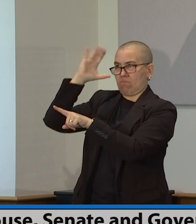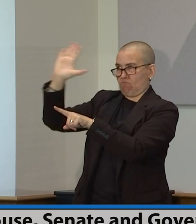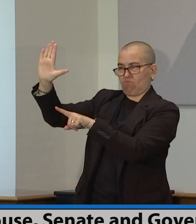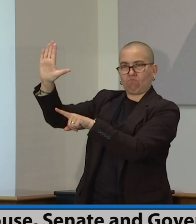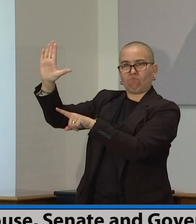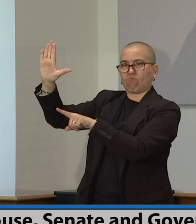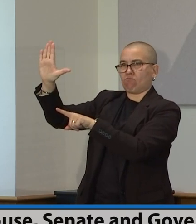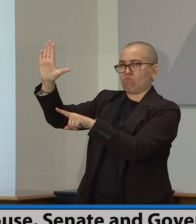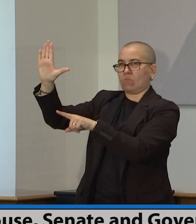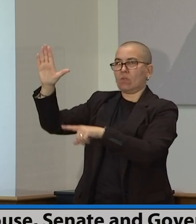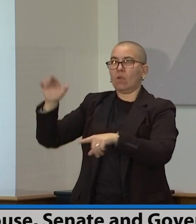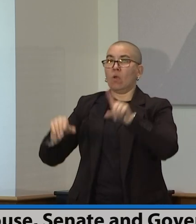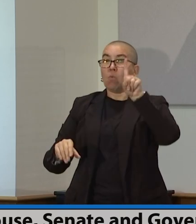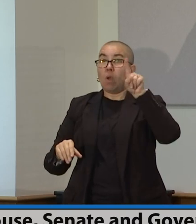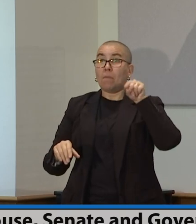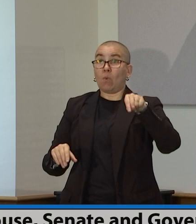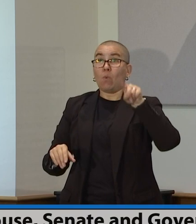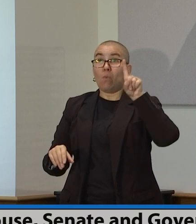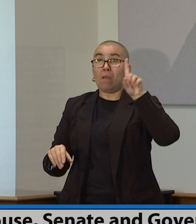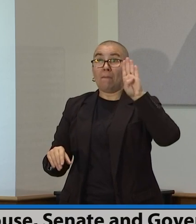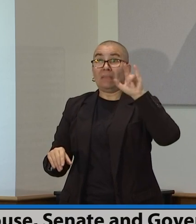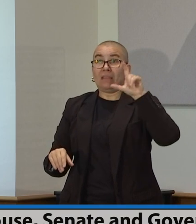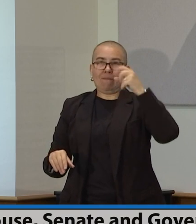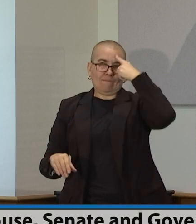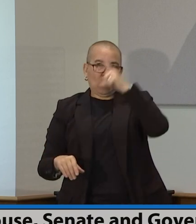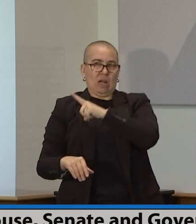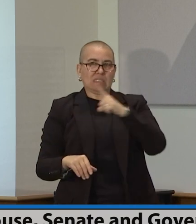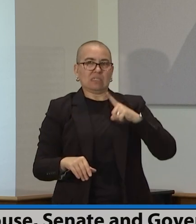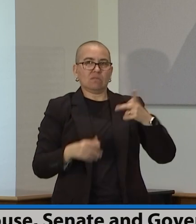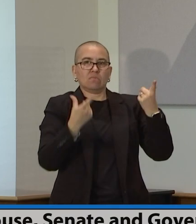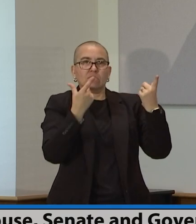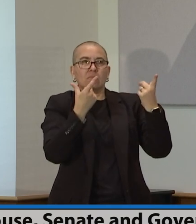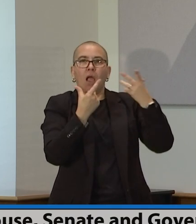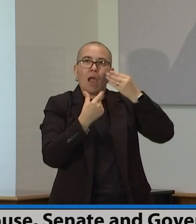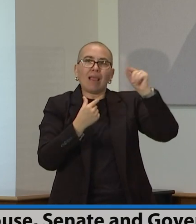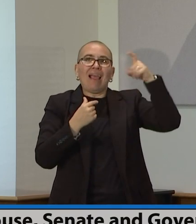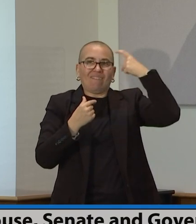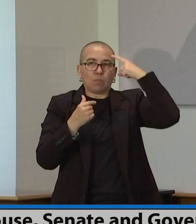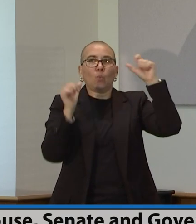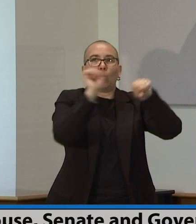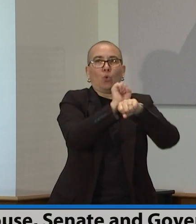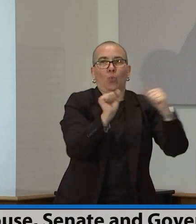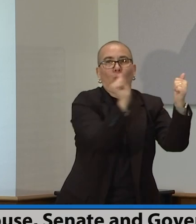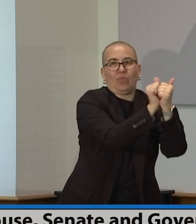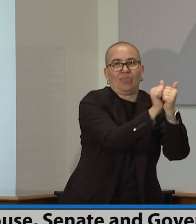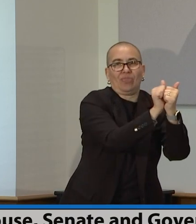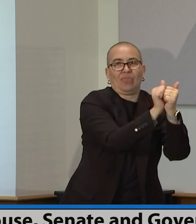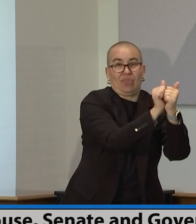that's the compromise. That's where we ended up. But again, the LAC process or is it just an account?